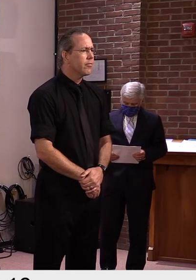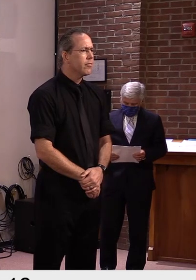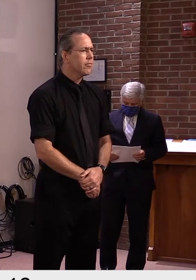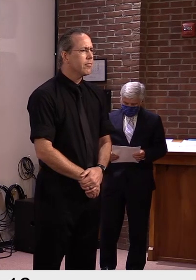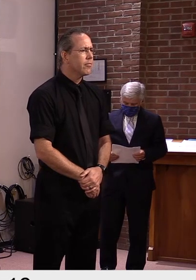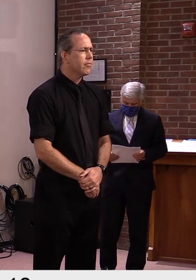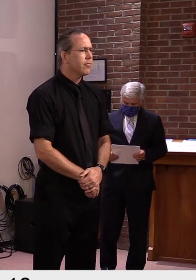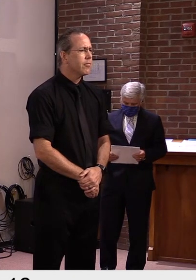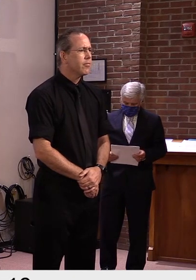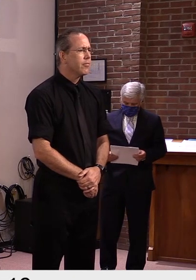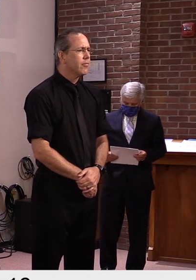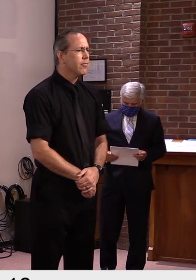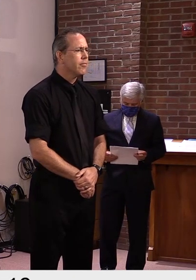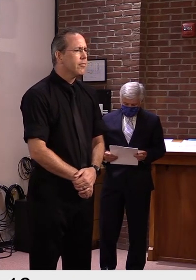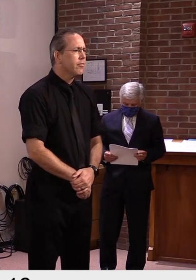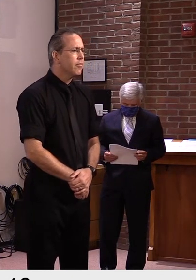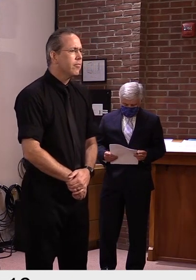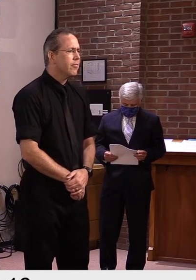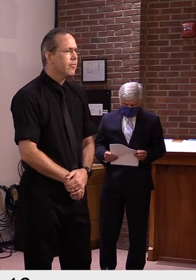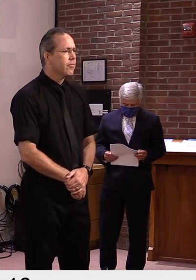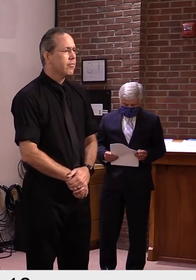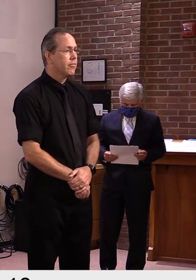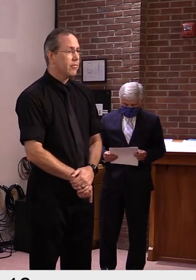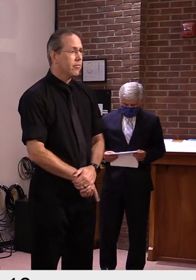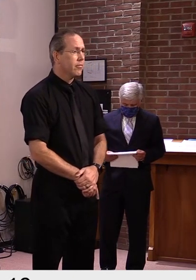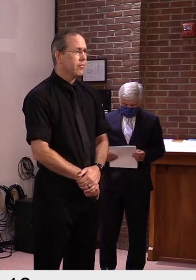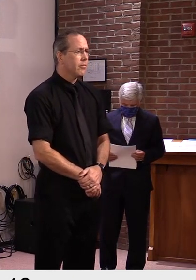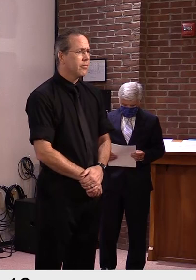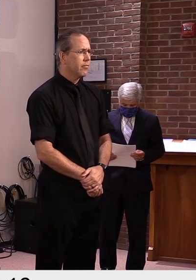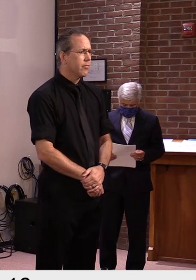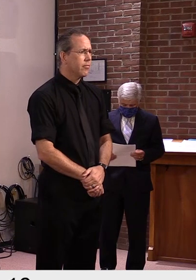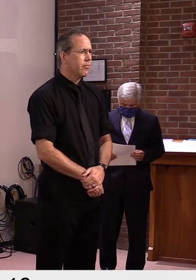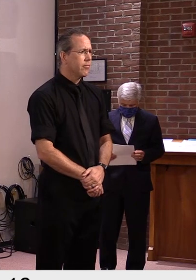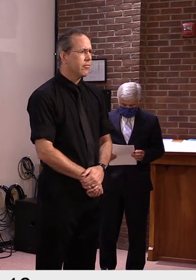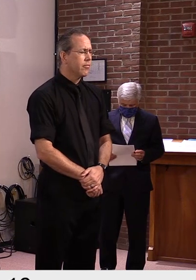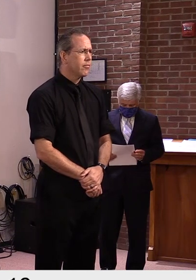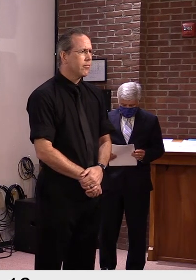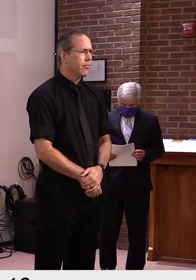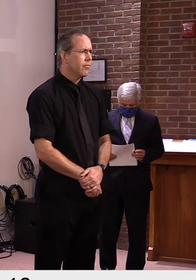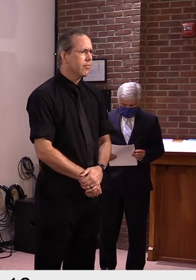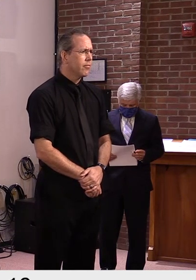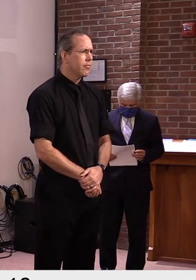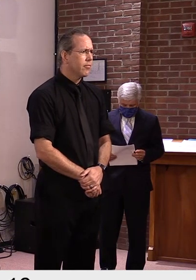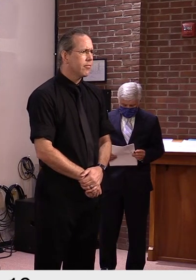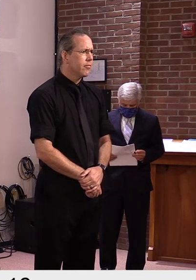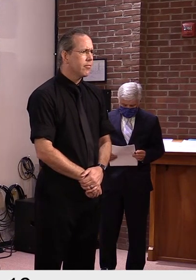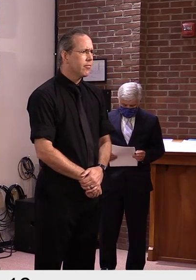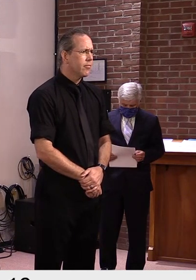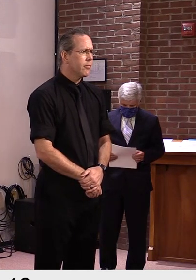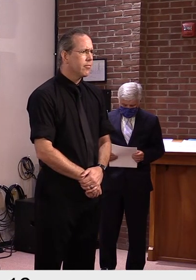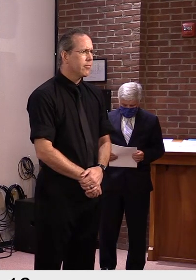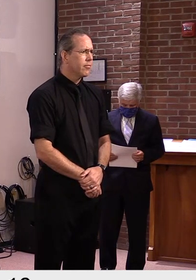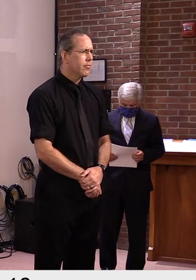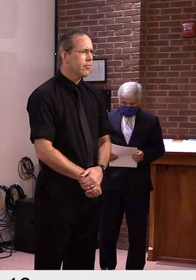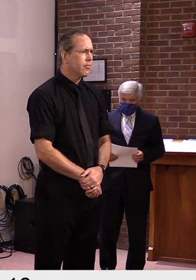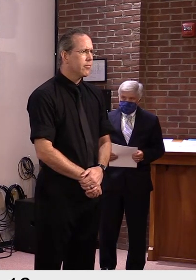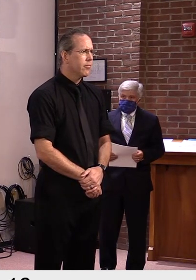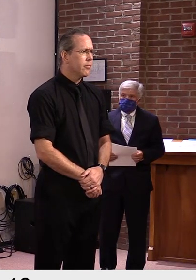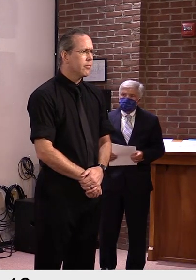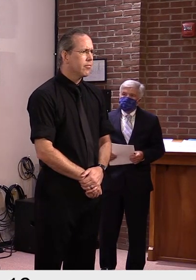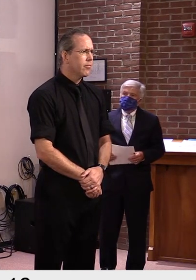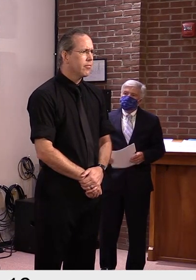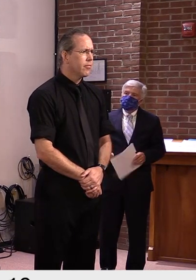decisions they make there will provide the underpinning for the system for the next several years. Anyway, my question is for Mike Pichak.